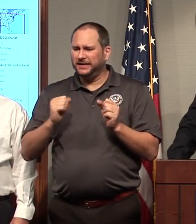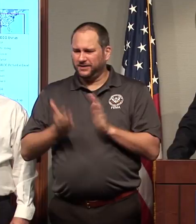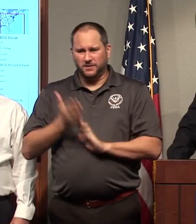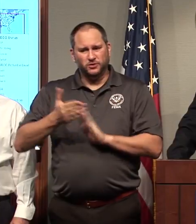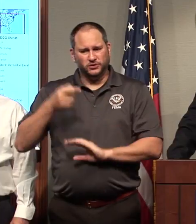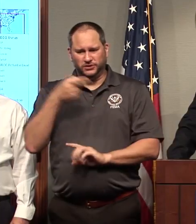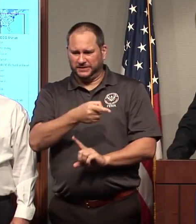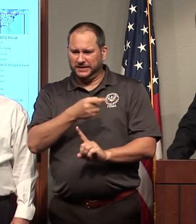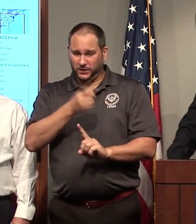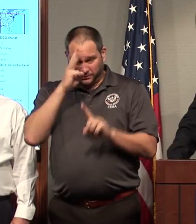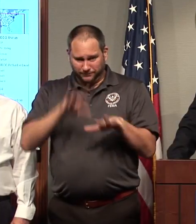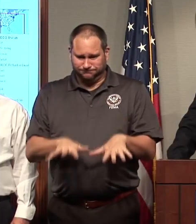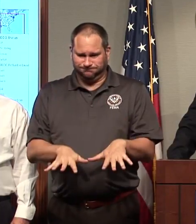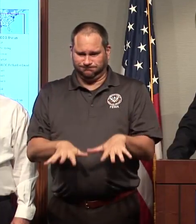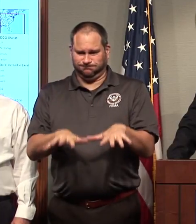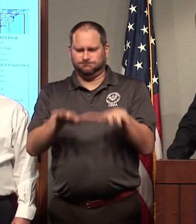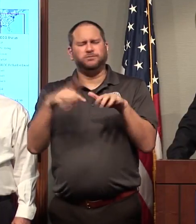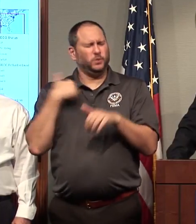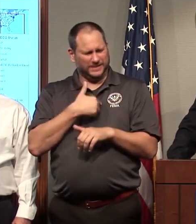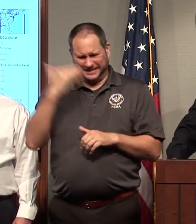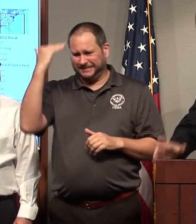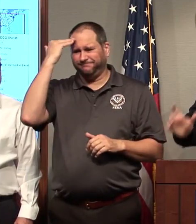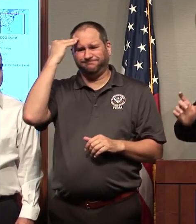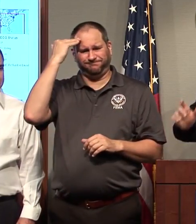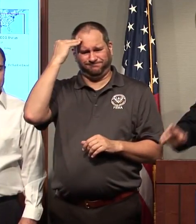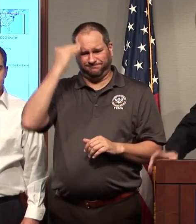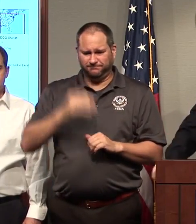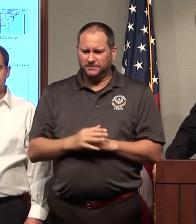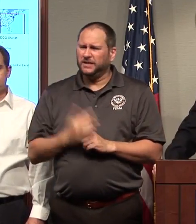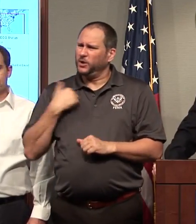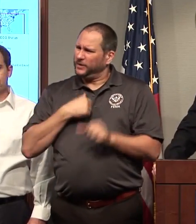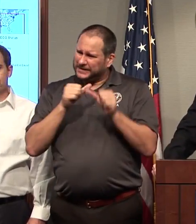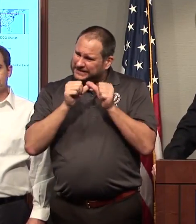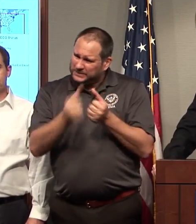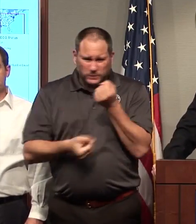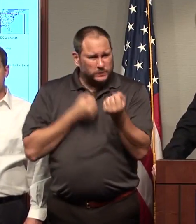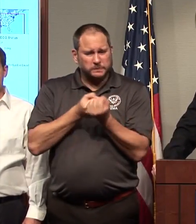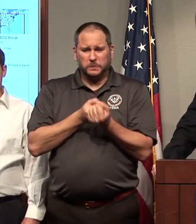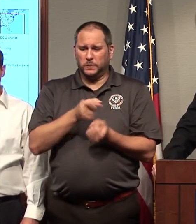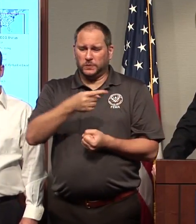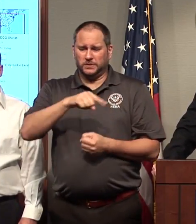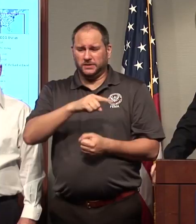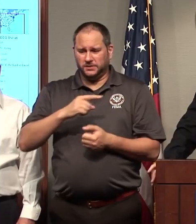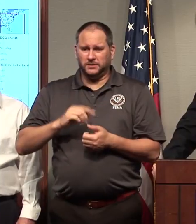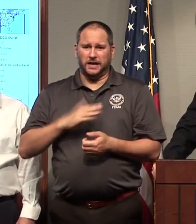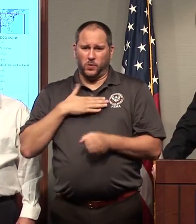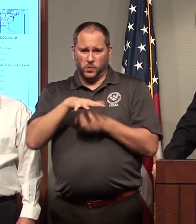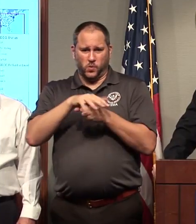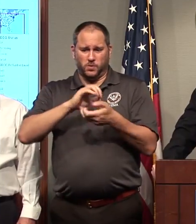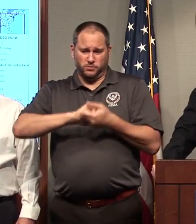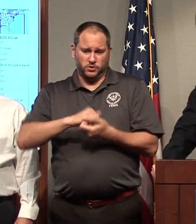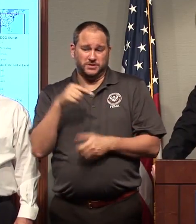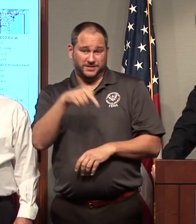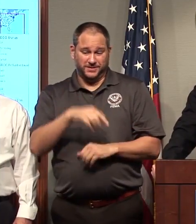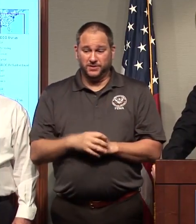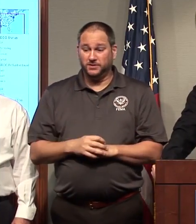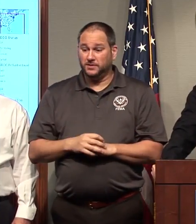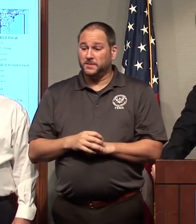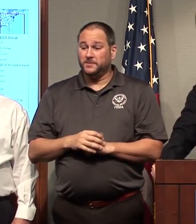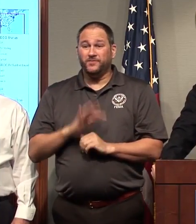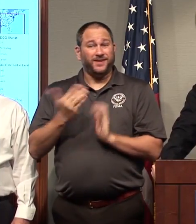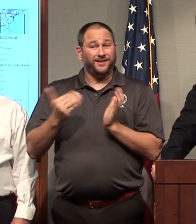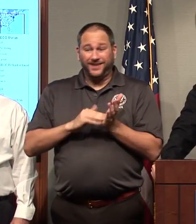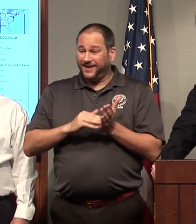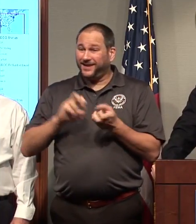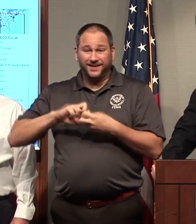We were very aware of it last night and continuing to support our state and local partners there. Again, this issue is